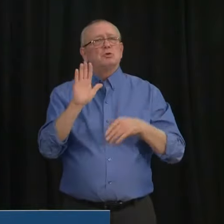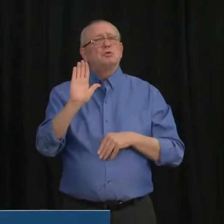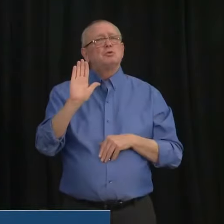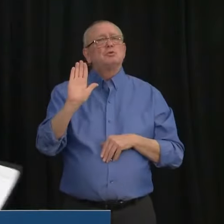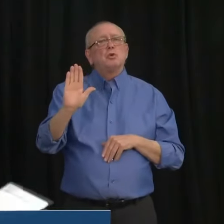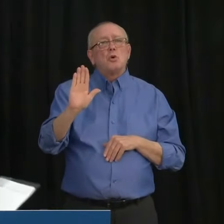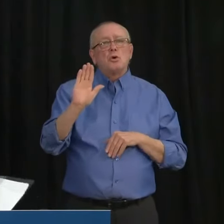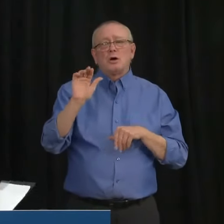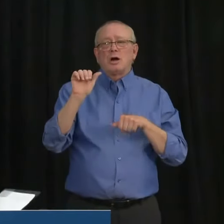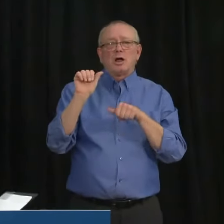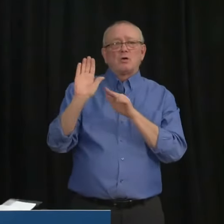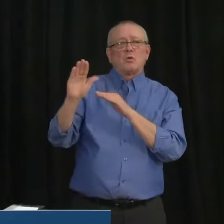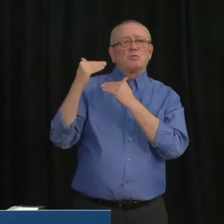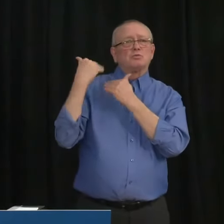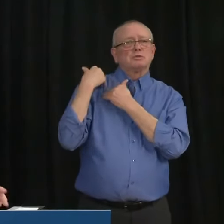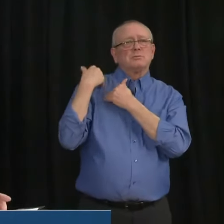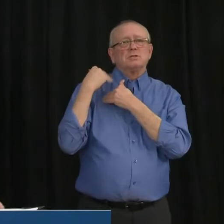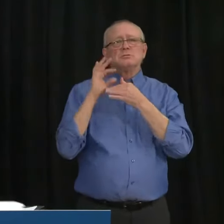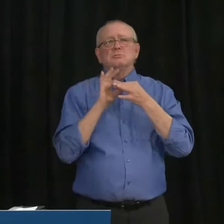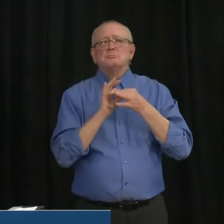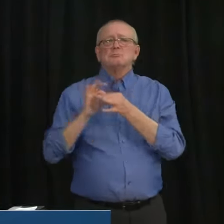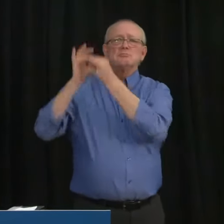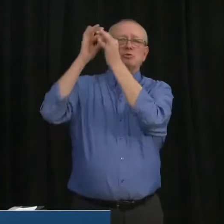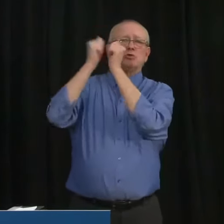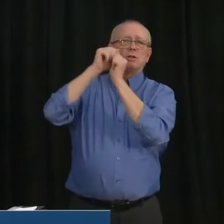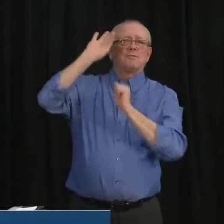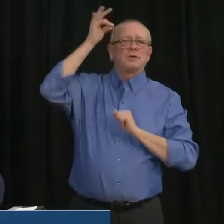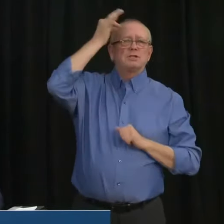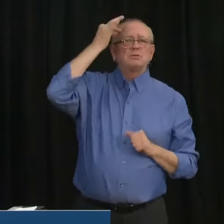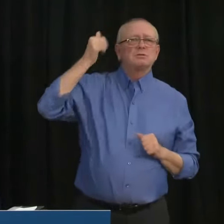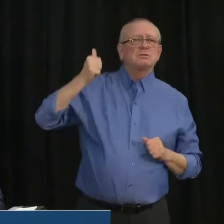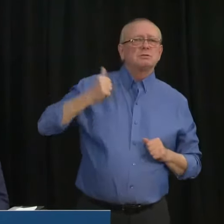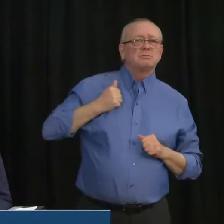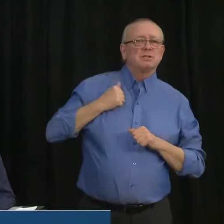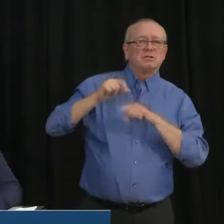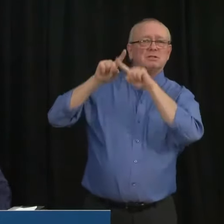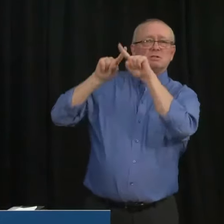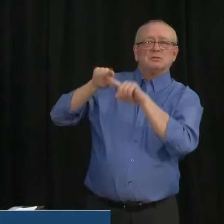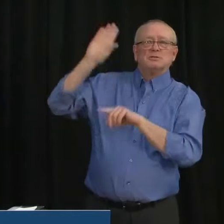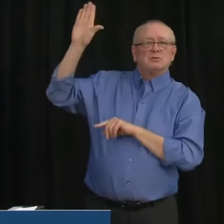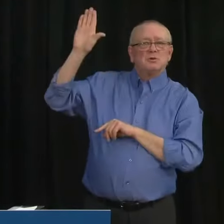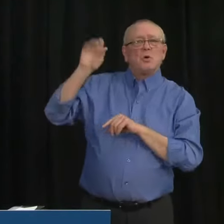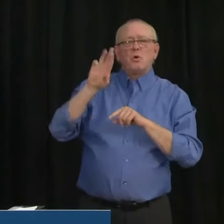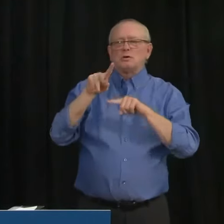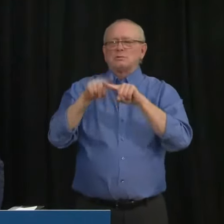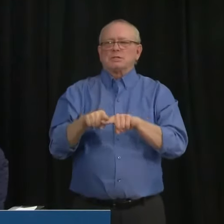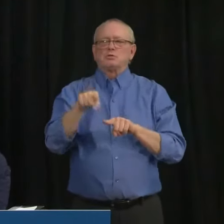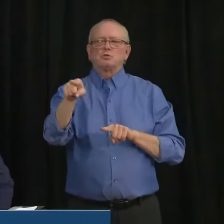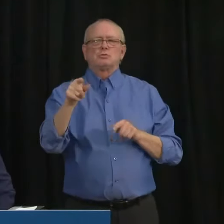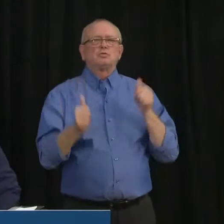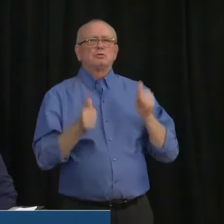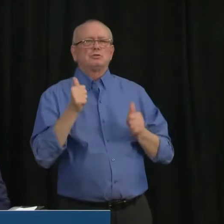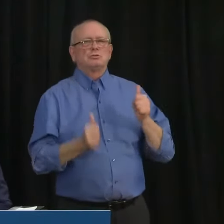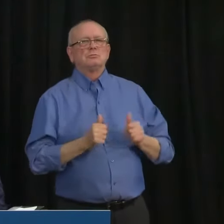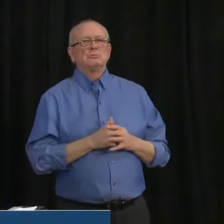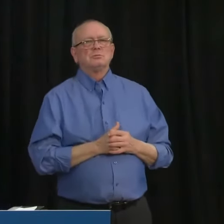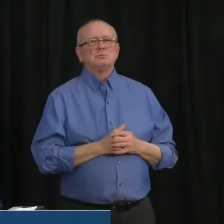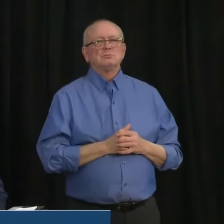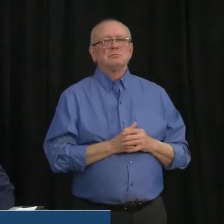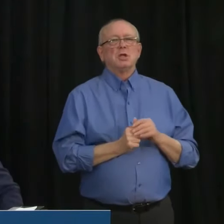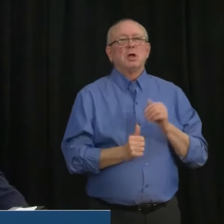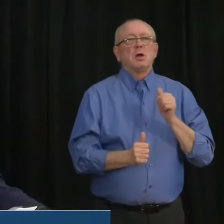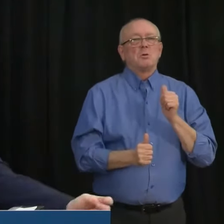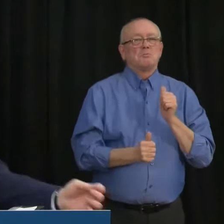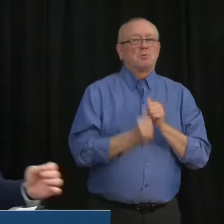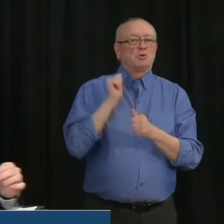federal thing? We're dependent on them. Thank you, David. Yes, it's more the latter. We are dependent on the federal government.